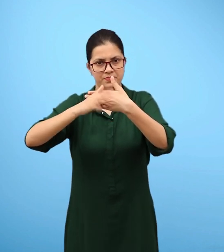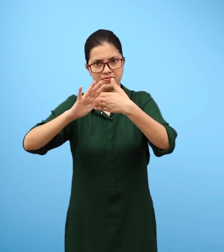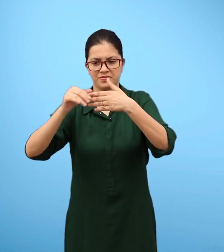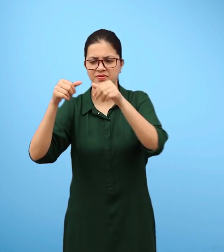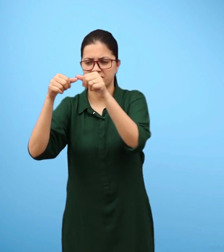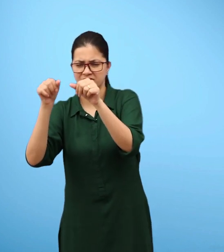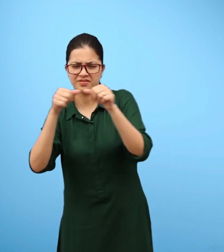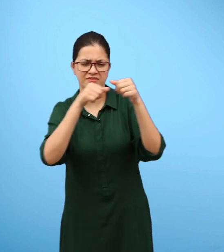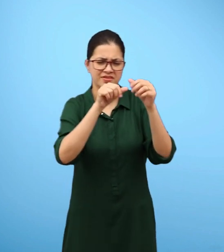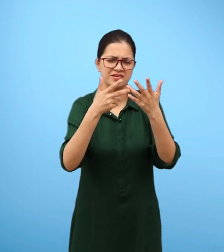10.